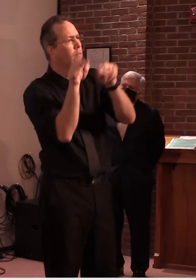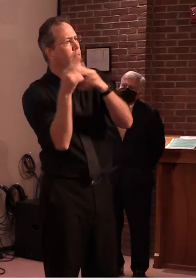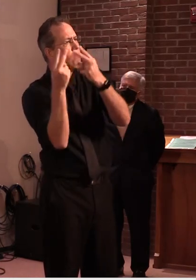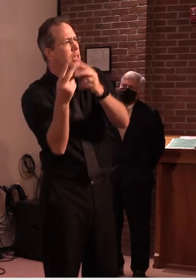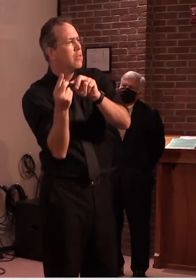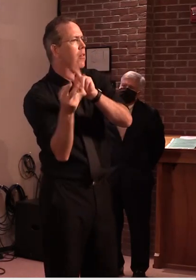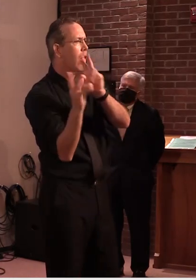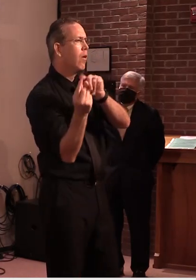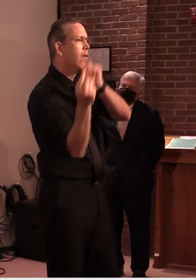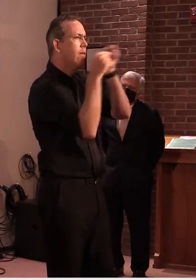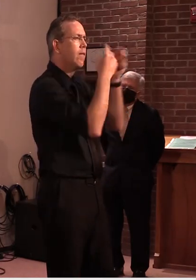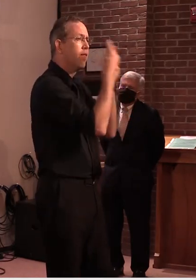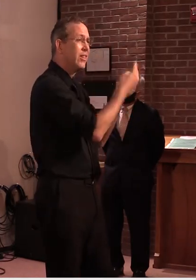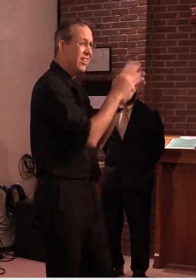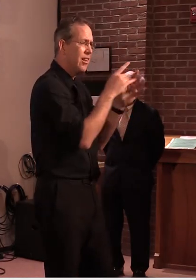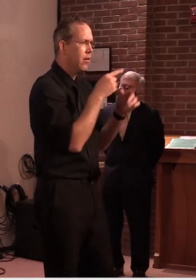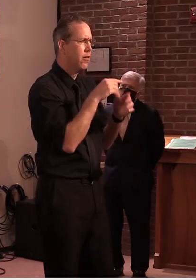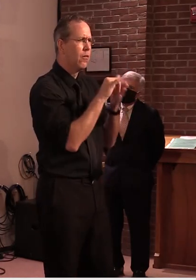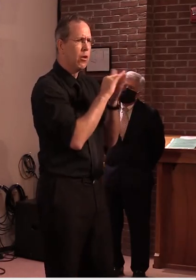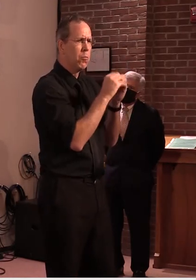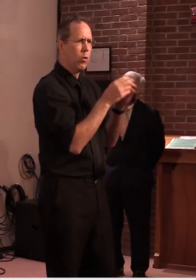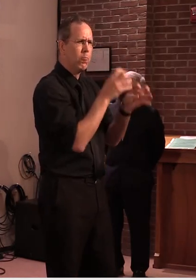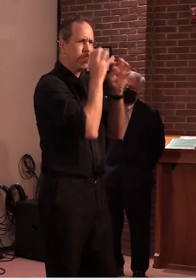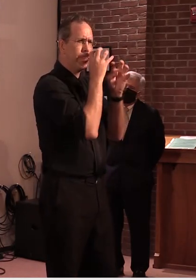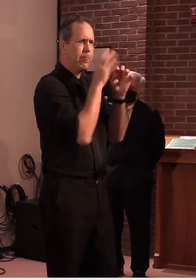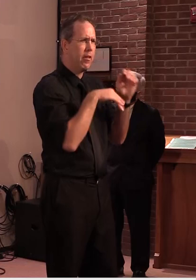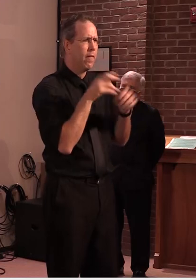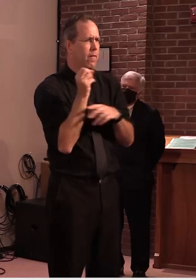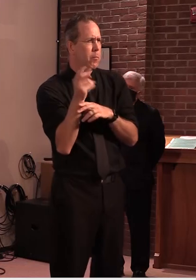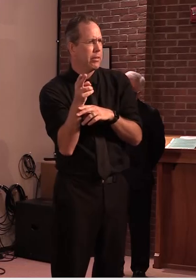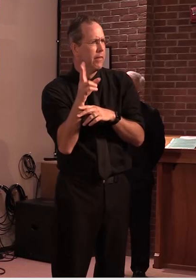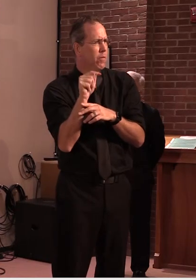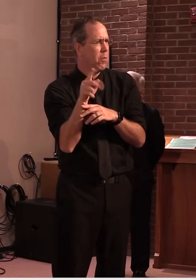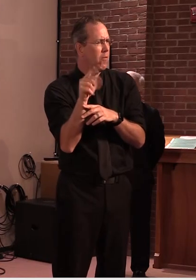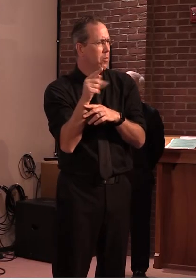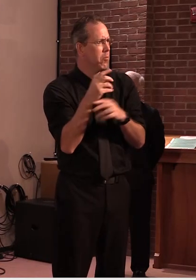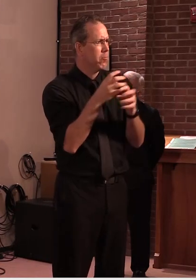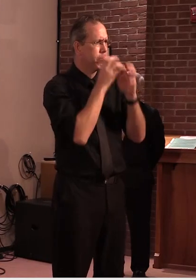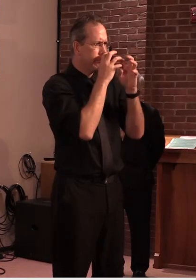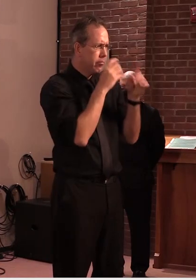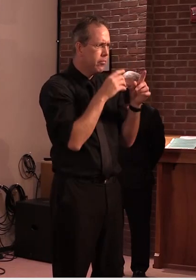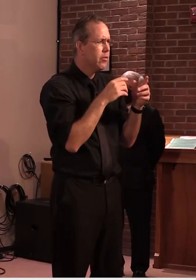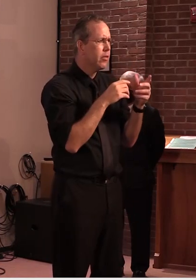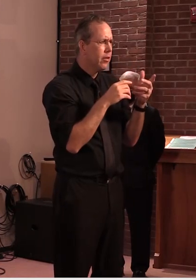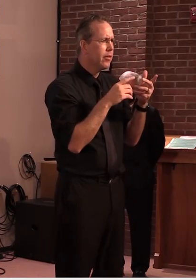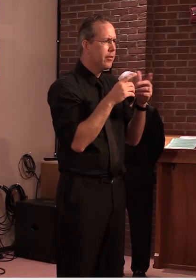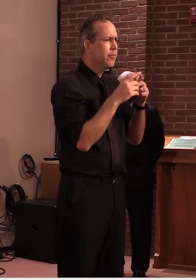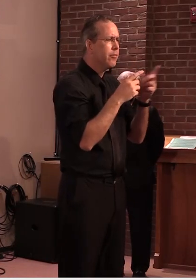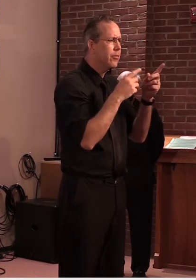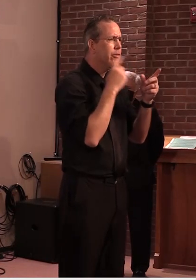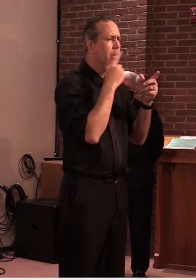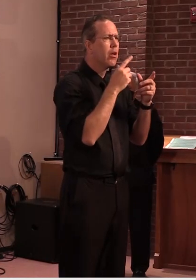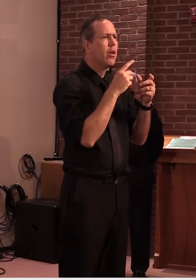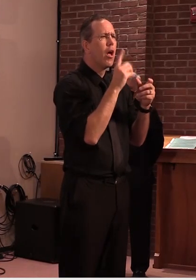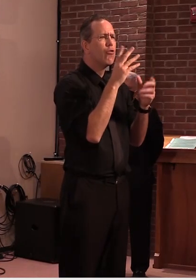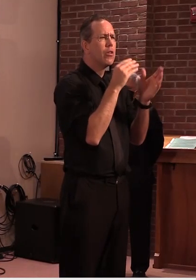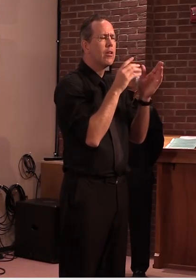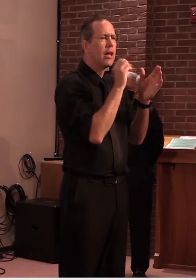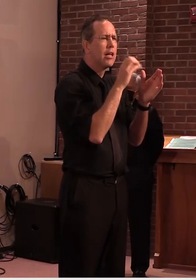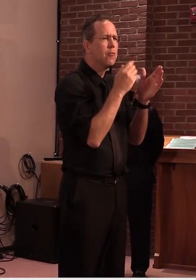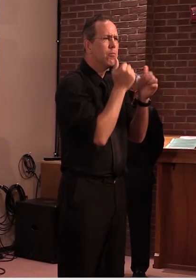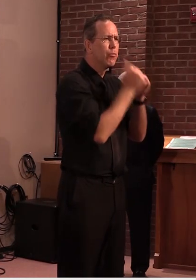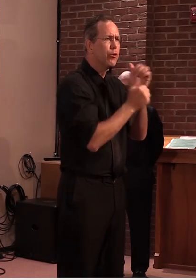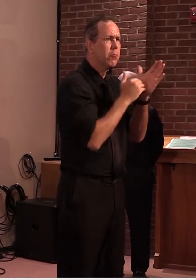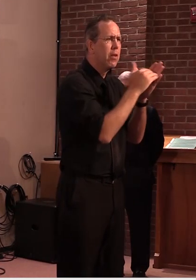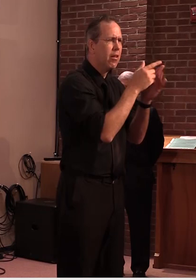they were a hundred cases per million that would that would surprise me um because some of the